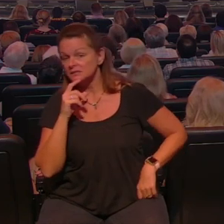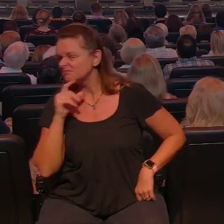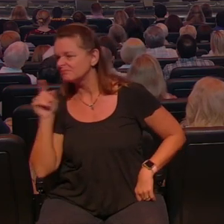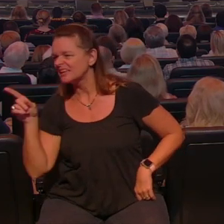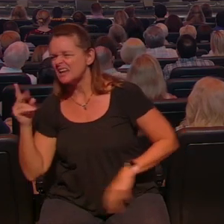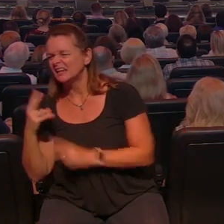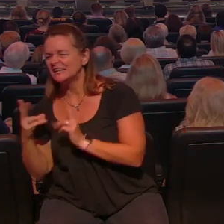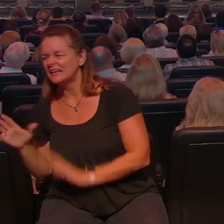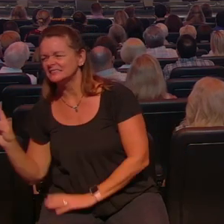guests